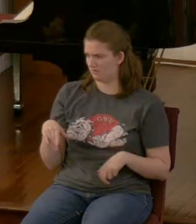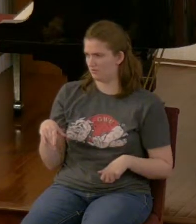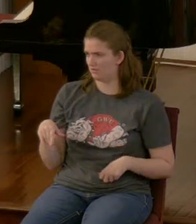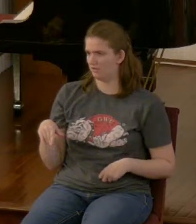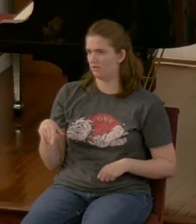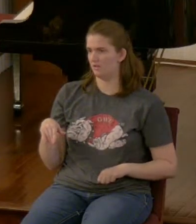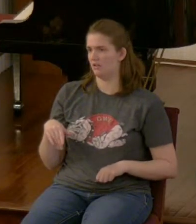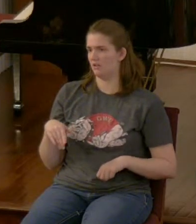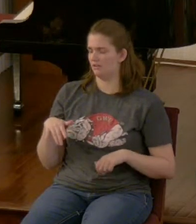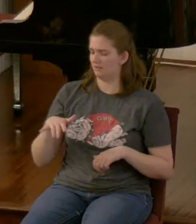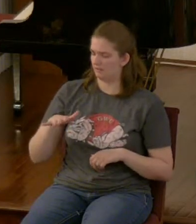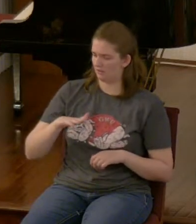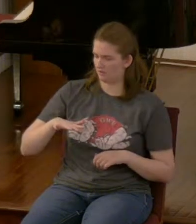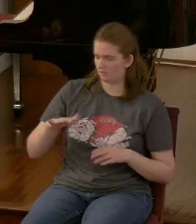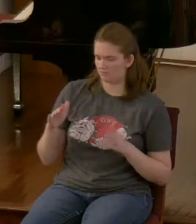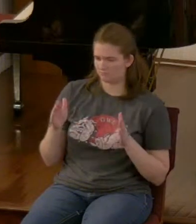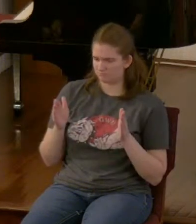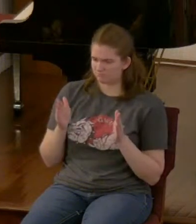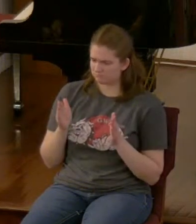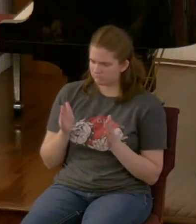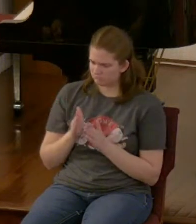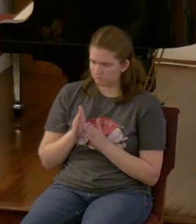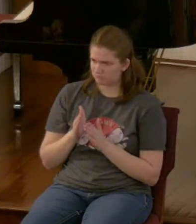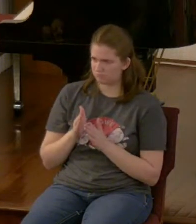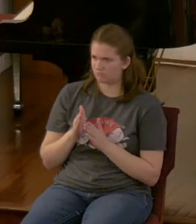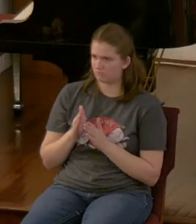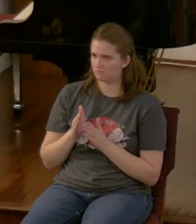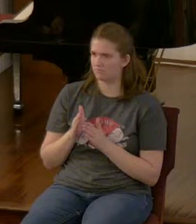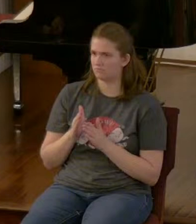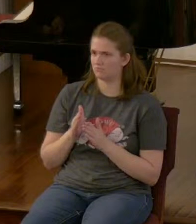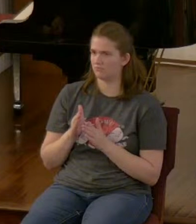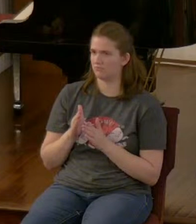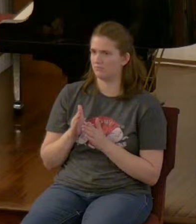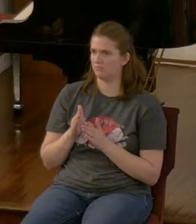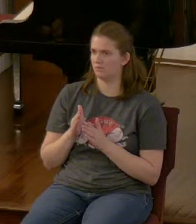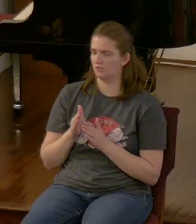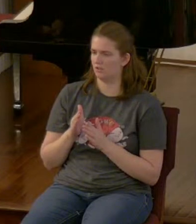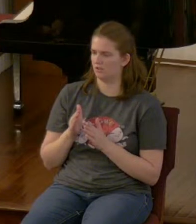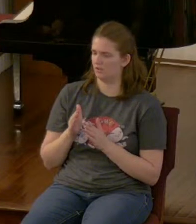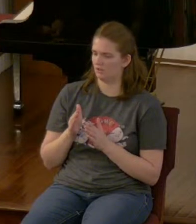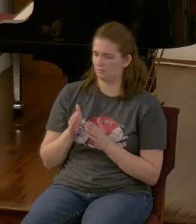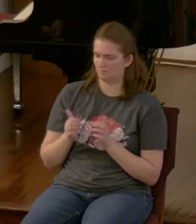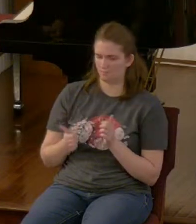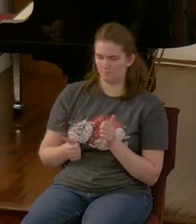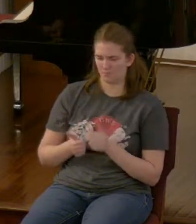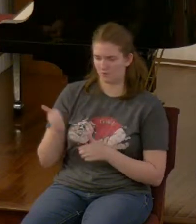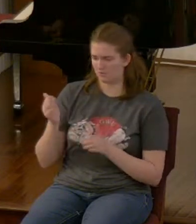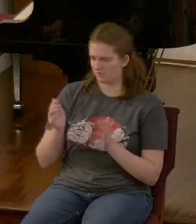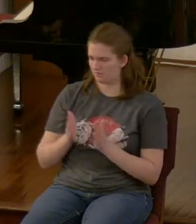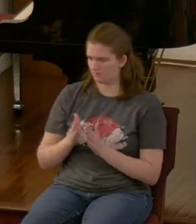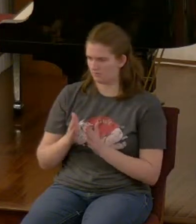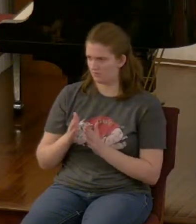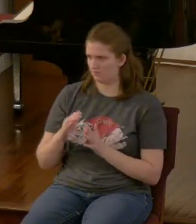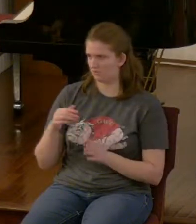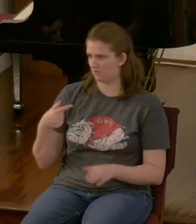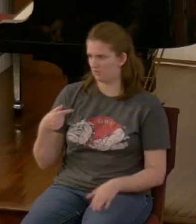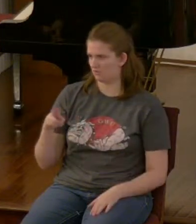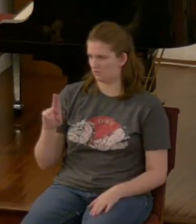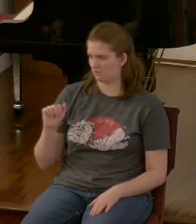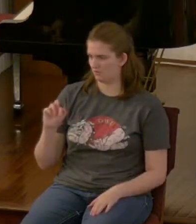area that has its own area code is the guardhouse at Vatican City